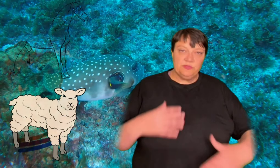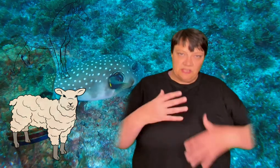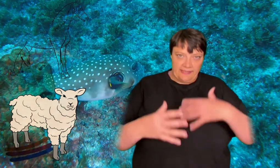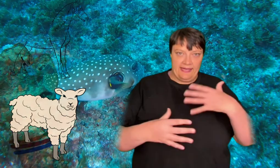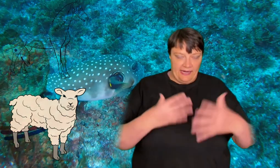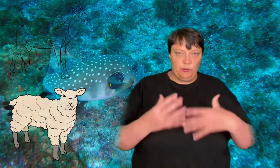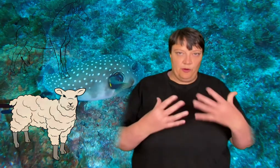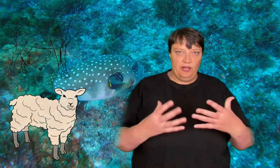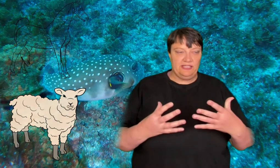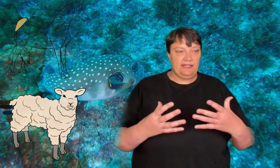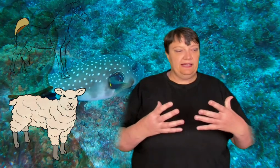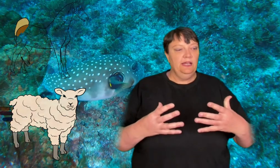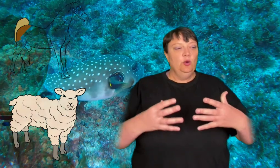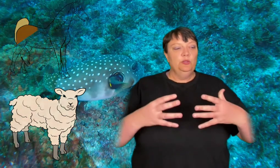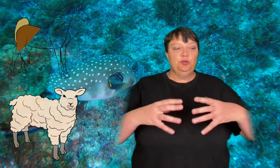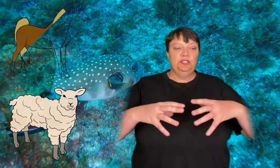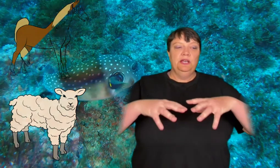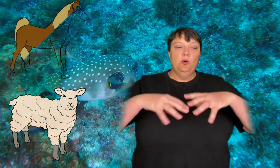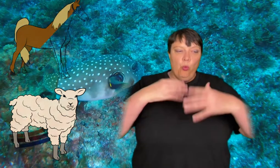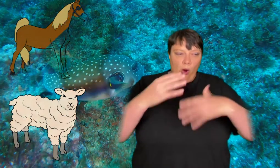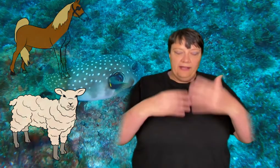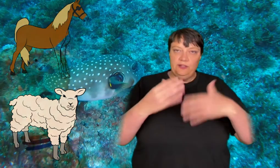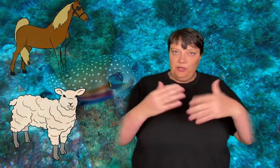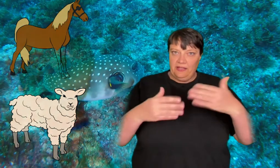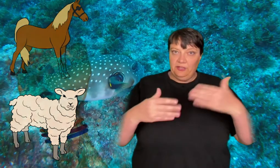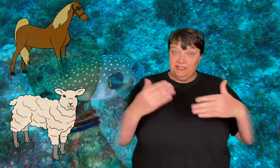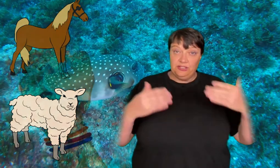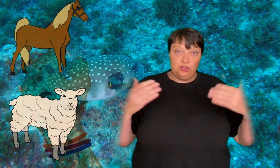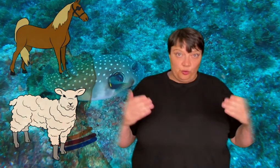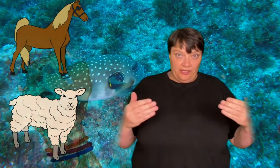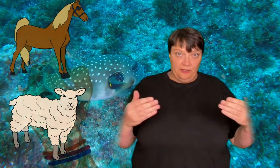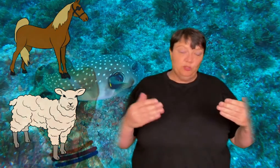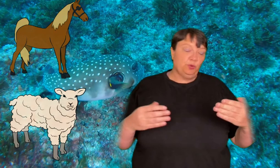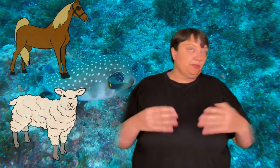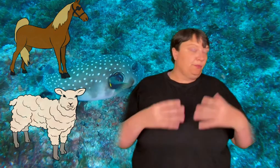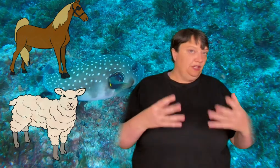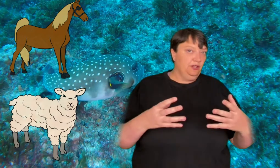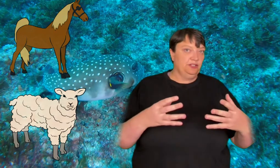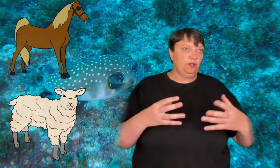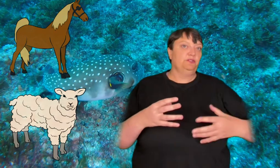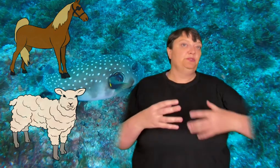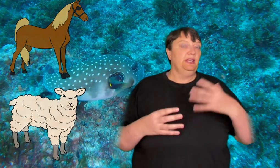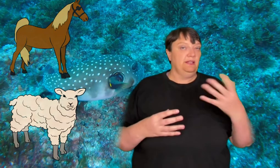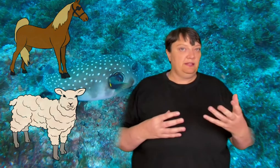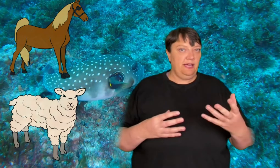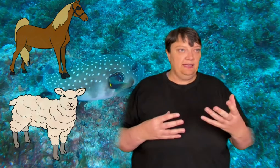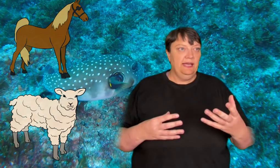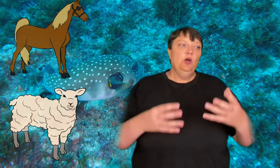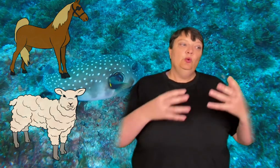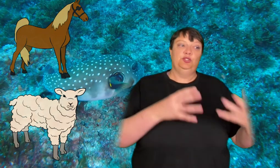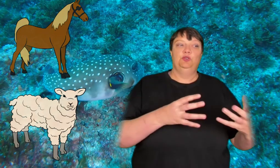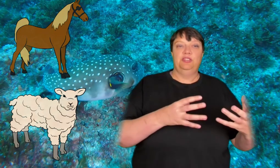know items like that, animal products like that which you can wind together in string which was the precursor of spinning